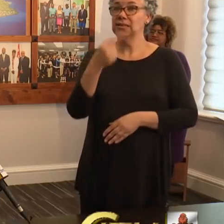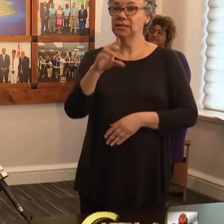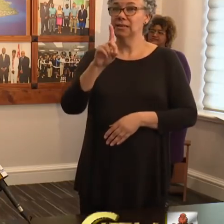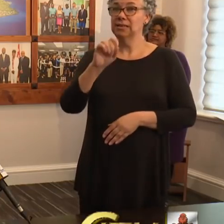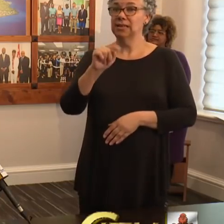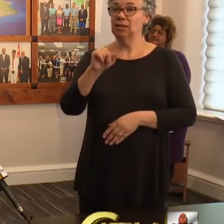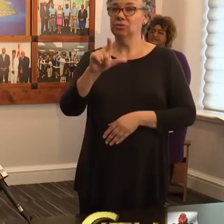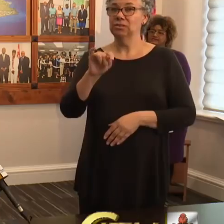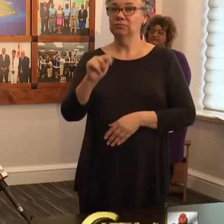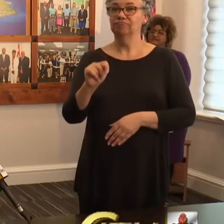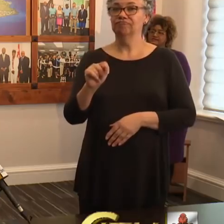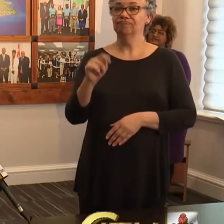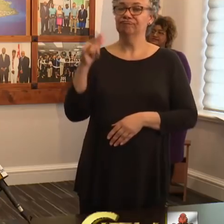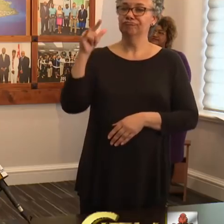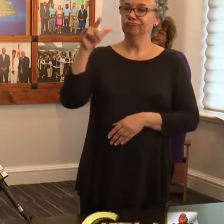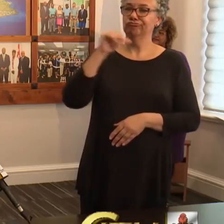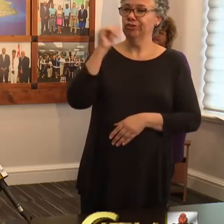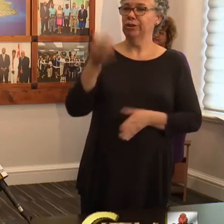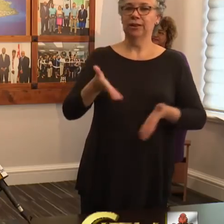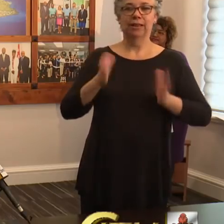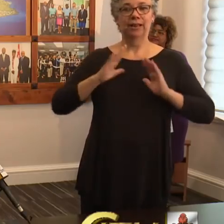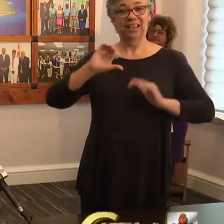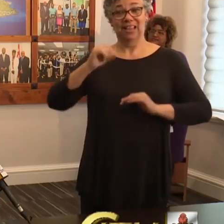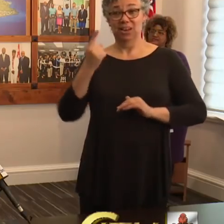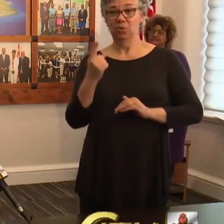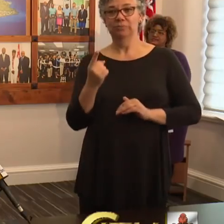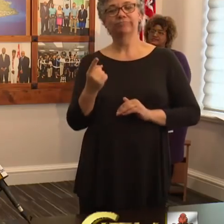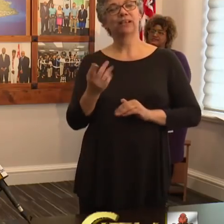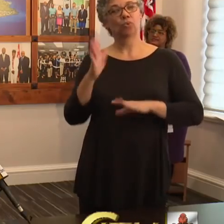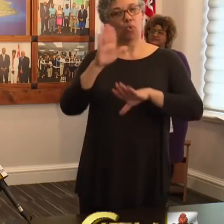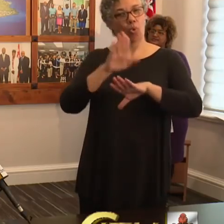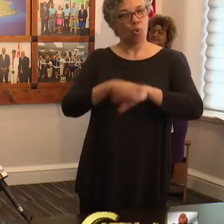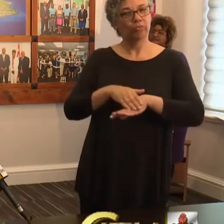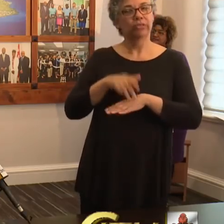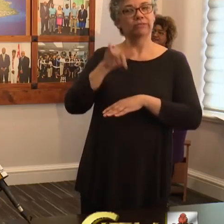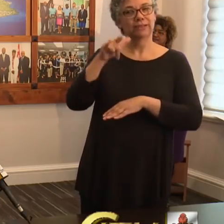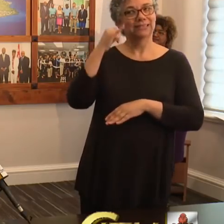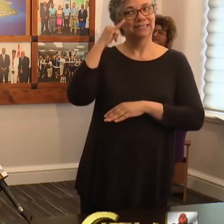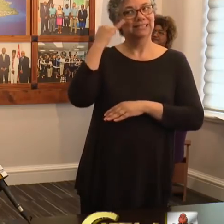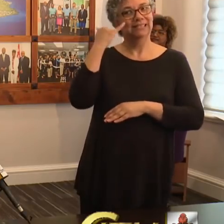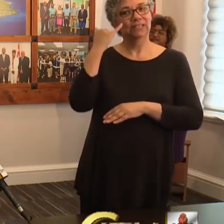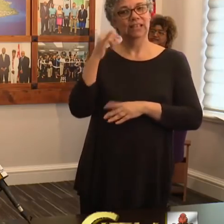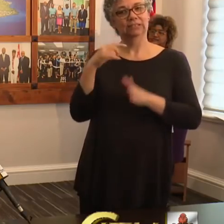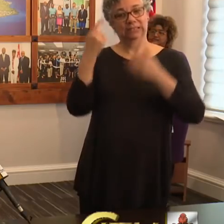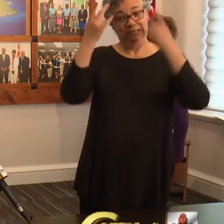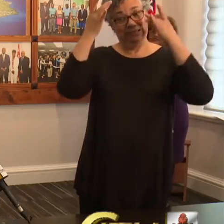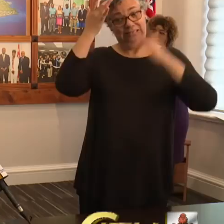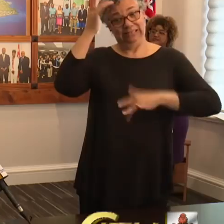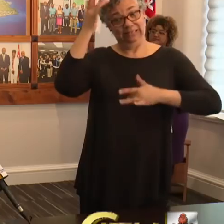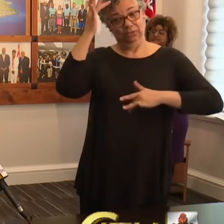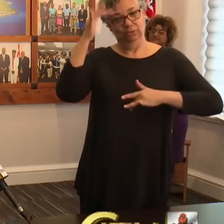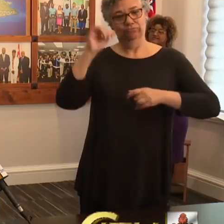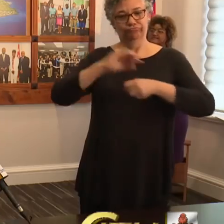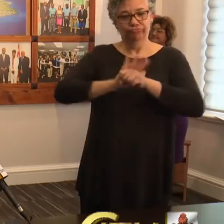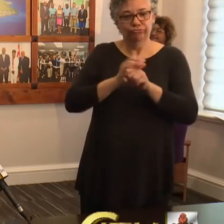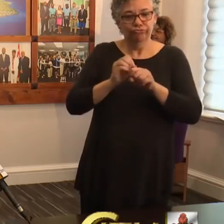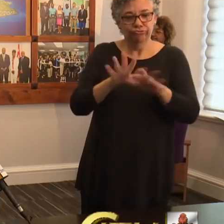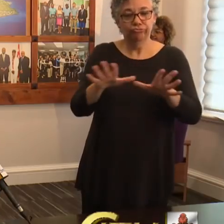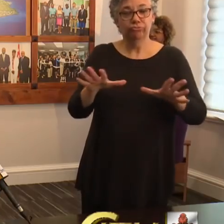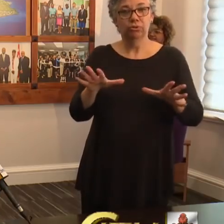Airlines will not let anyone board the flight who is exhibiting symptoms of the coronavirus.